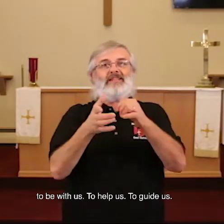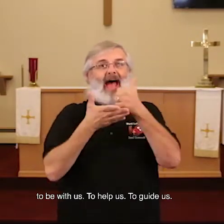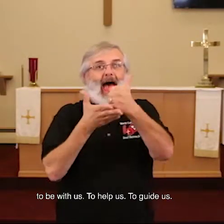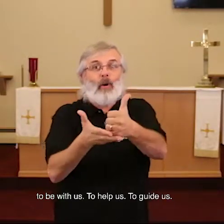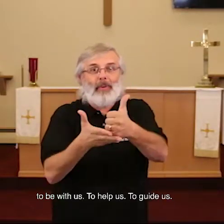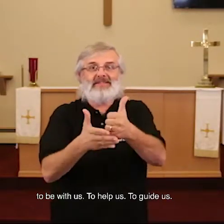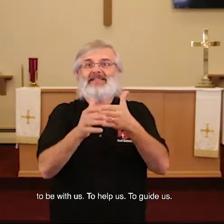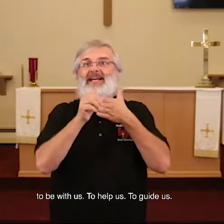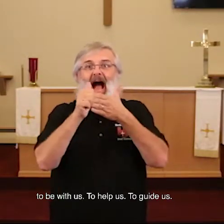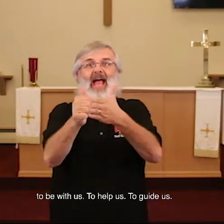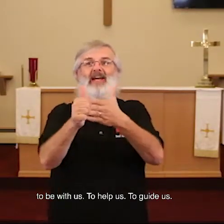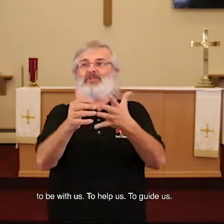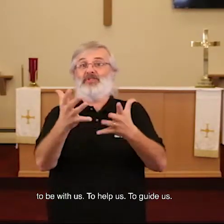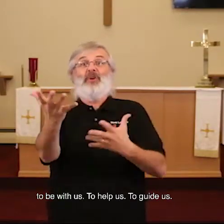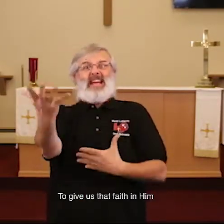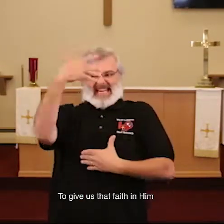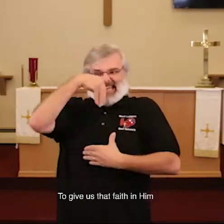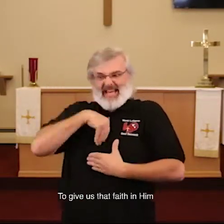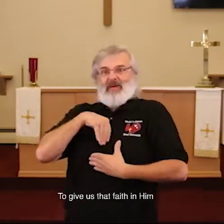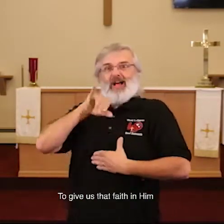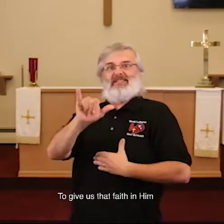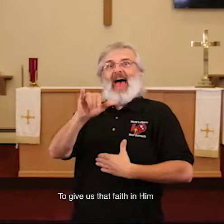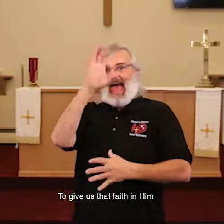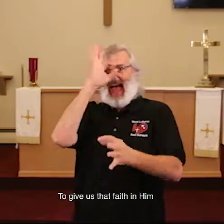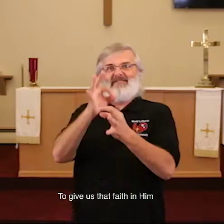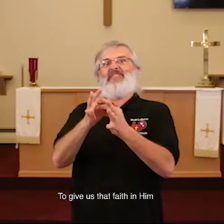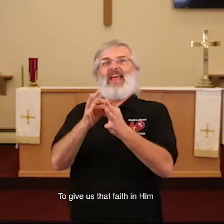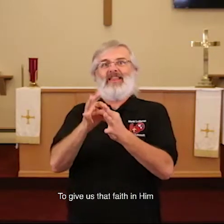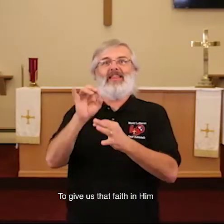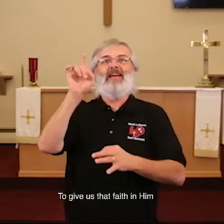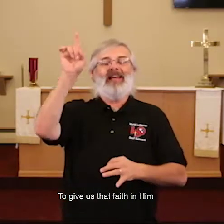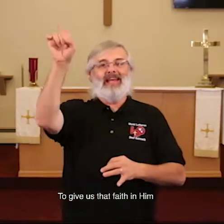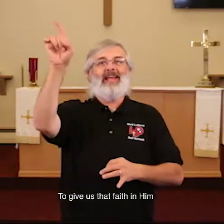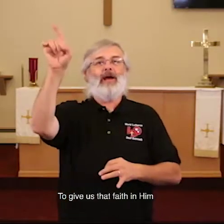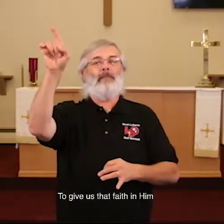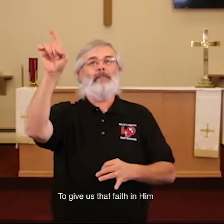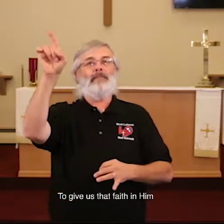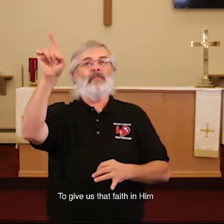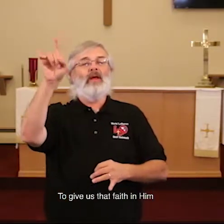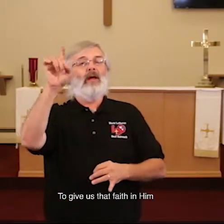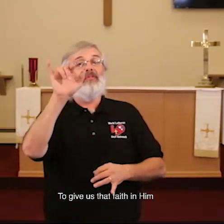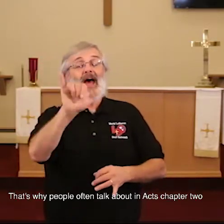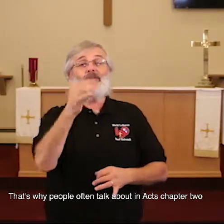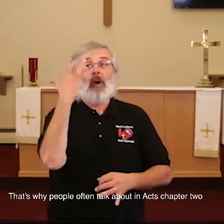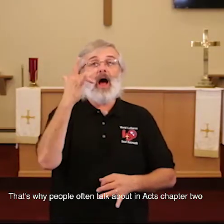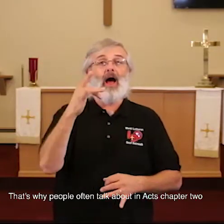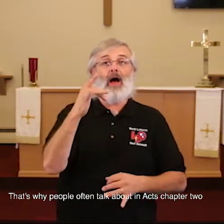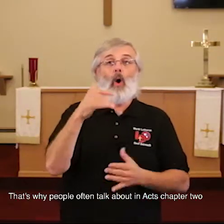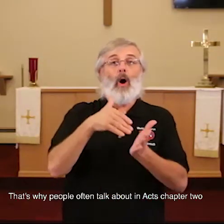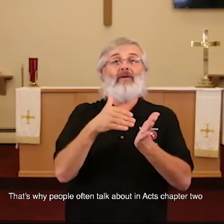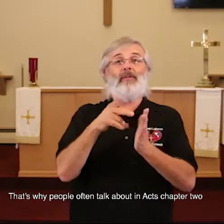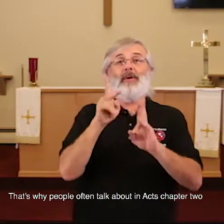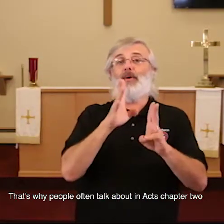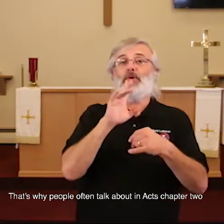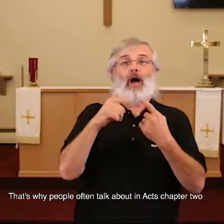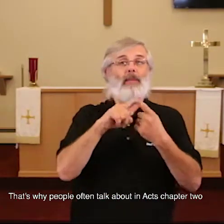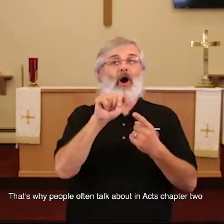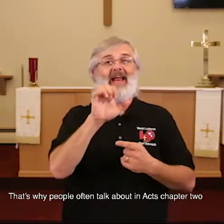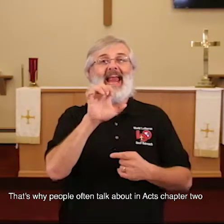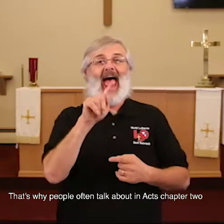to help us, to guide us, to give us that faith in Him. That's why a lot of people talk about it in